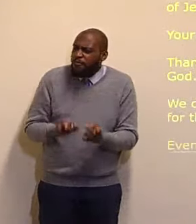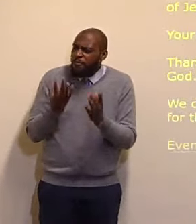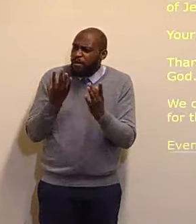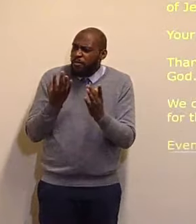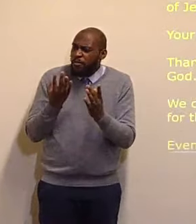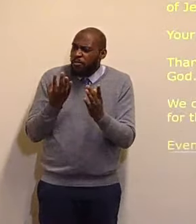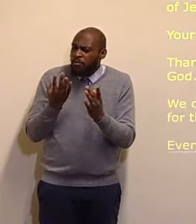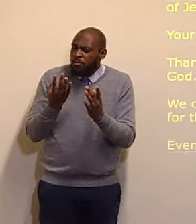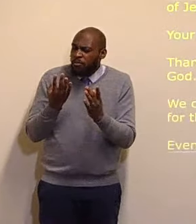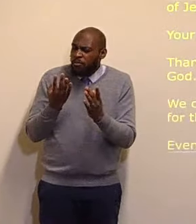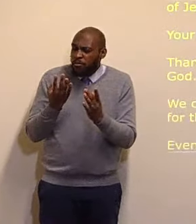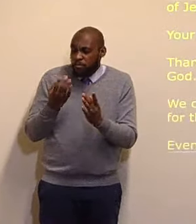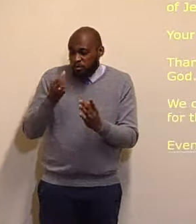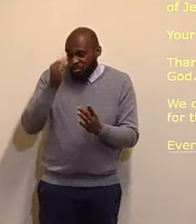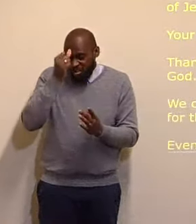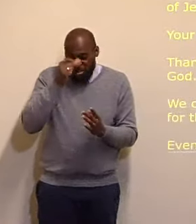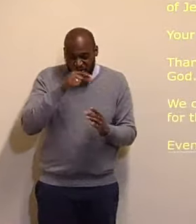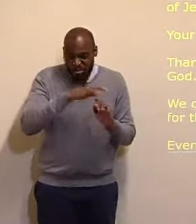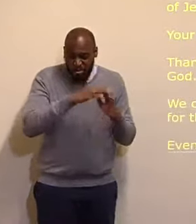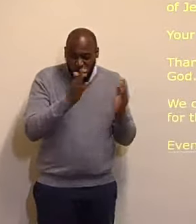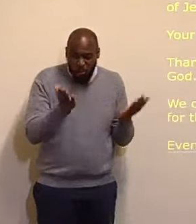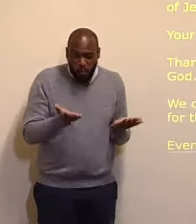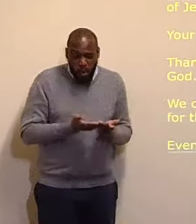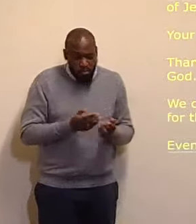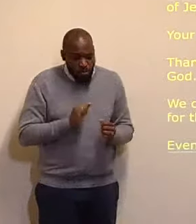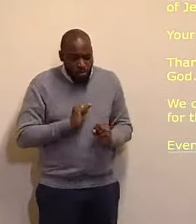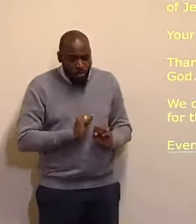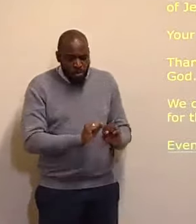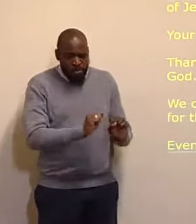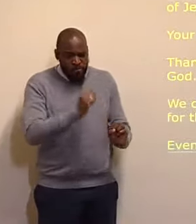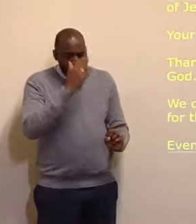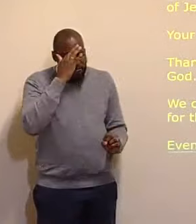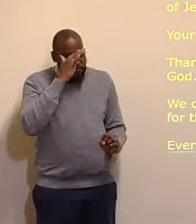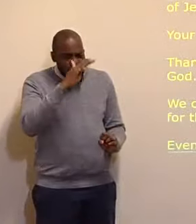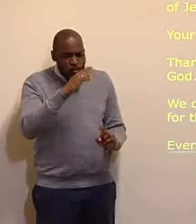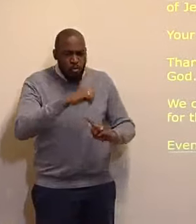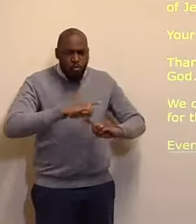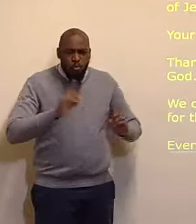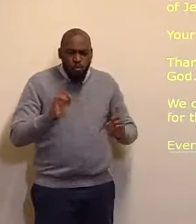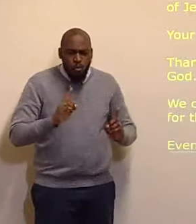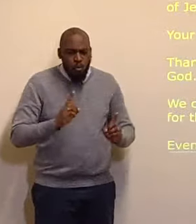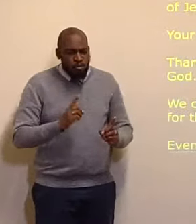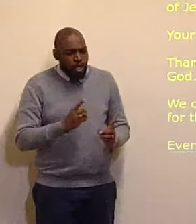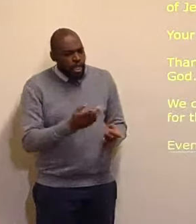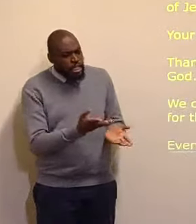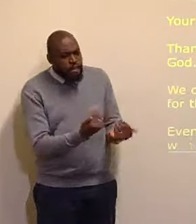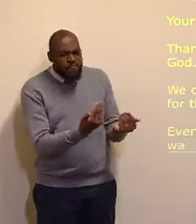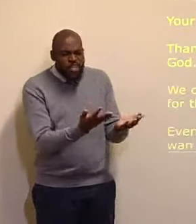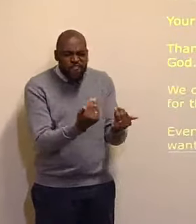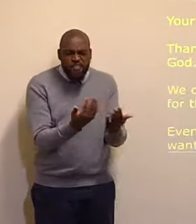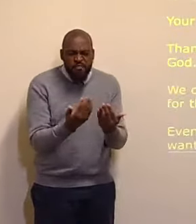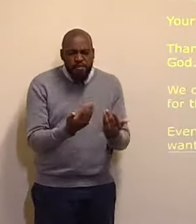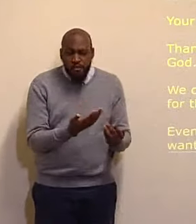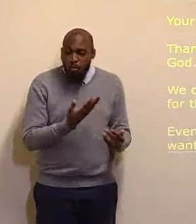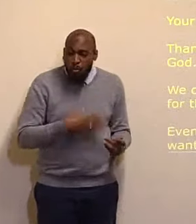so that we may have everlasting life. O Lord, we thank thee. We come to recognize again,